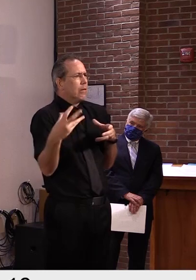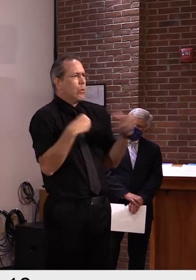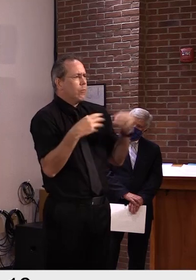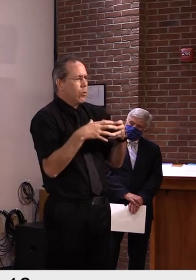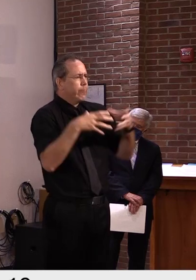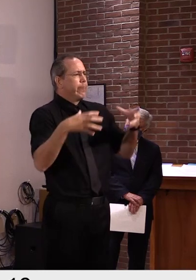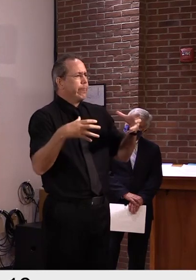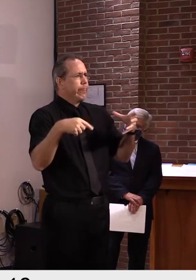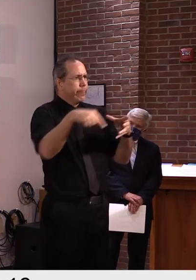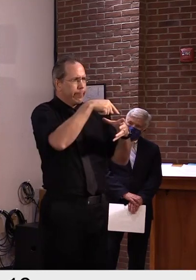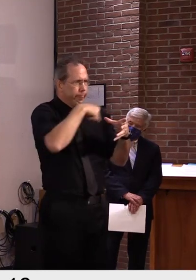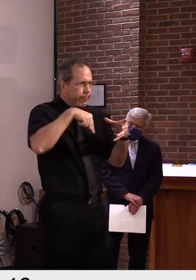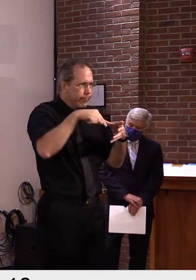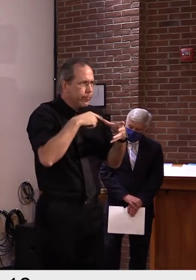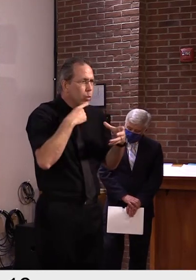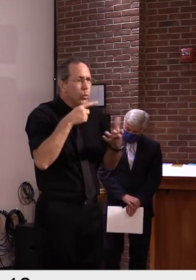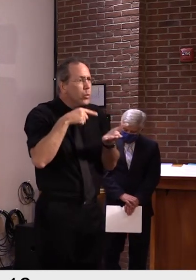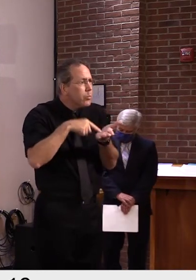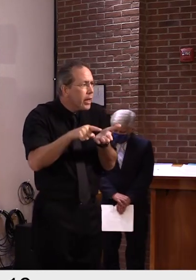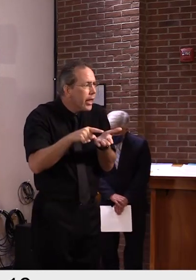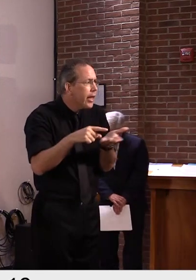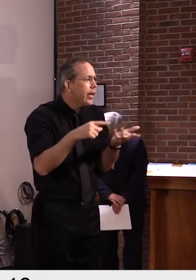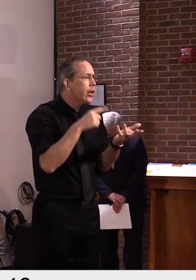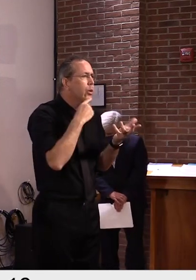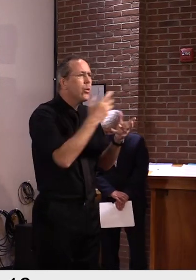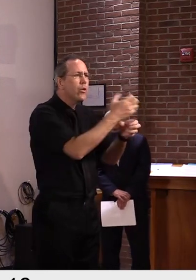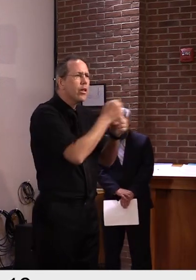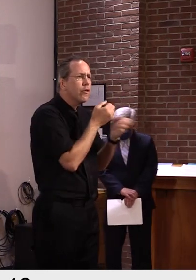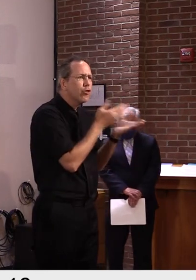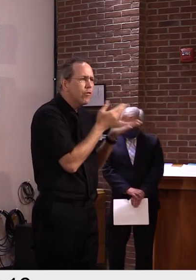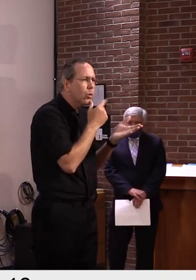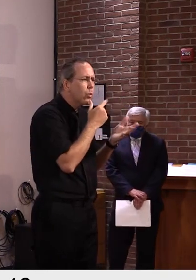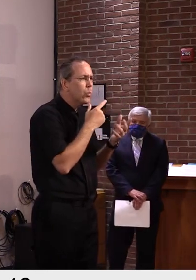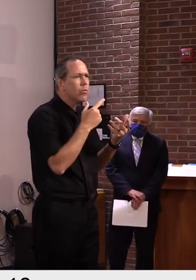And, and, uh, you know, legislation I think would, would be needed.